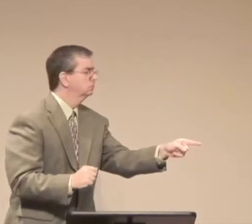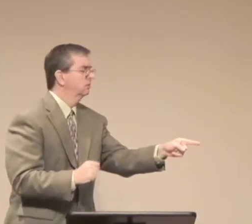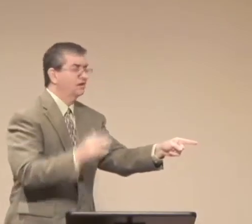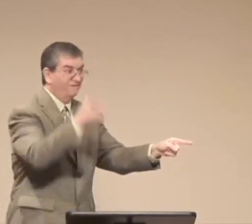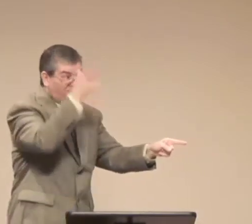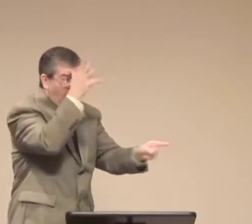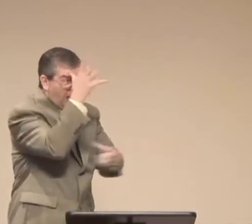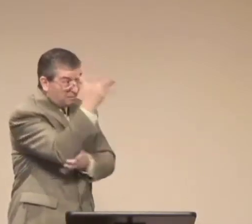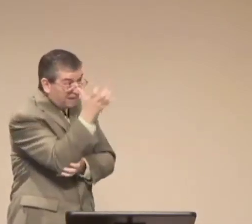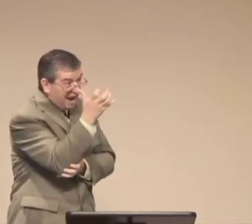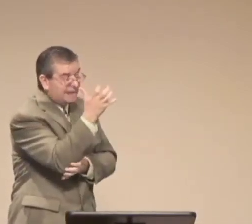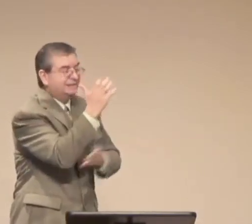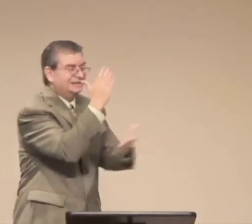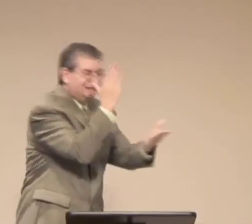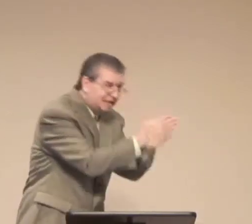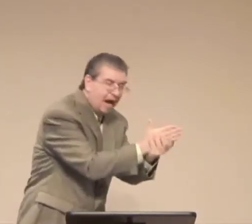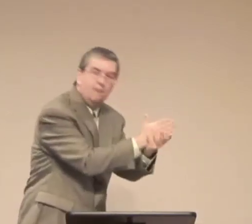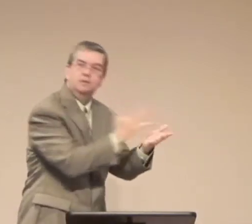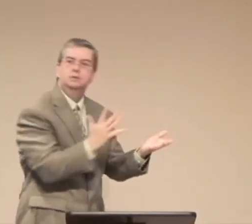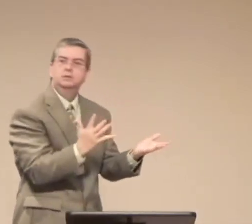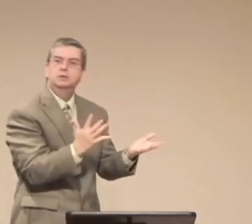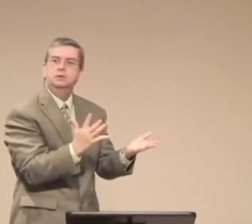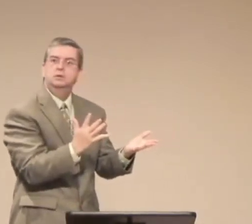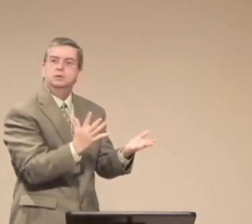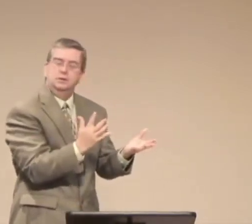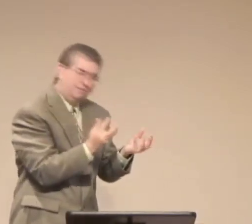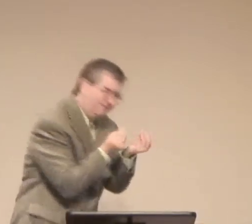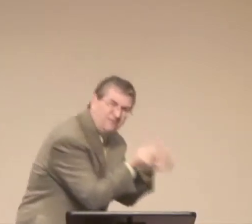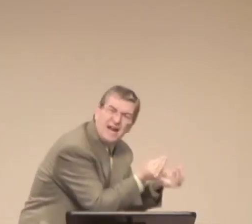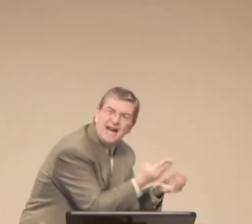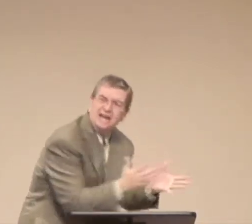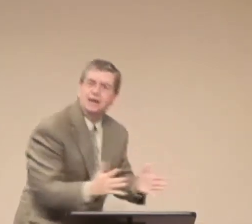still cherished and honored his mother.